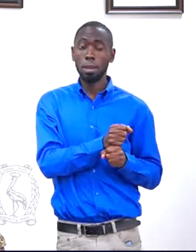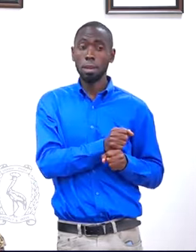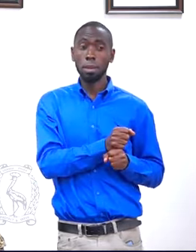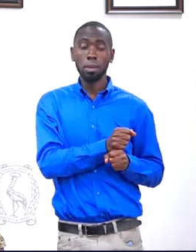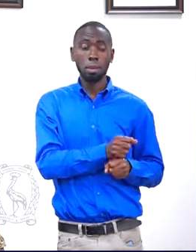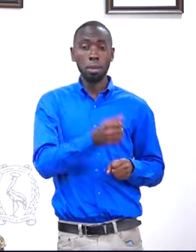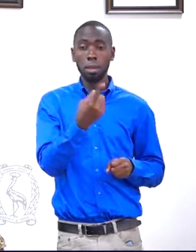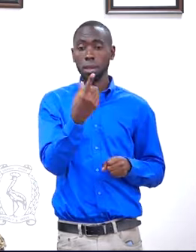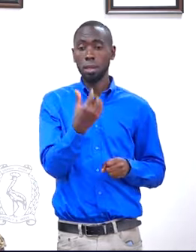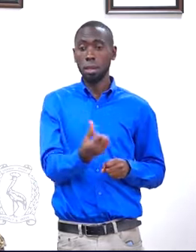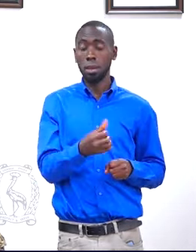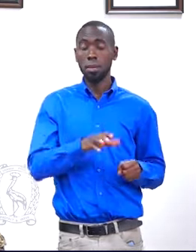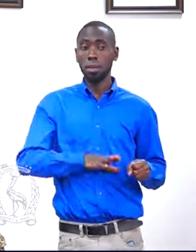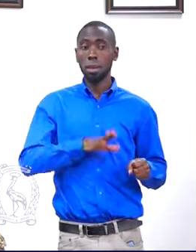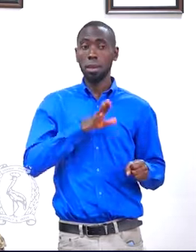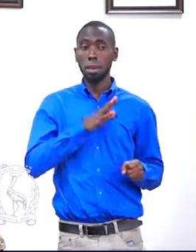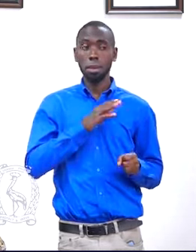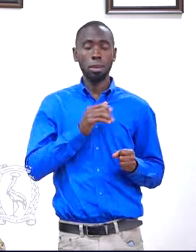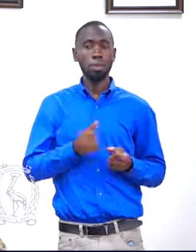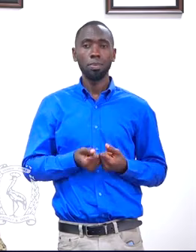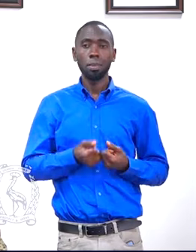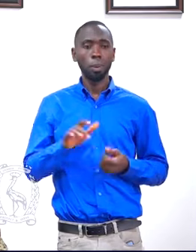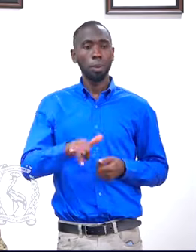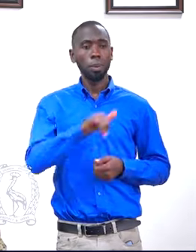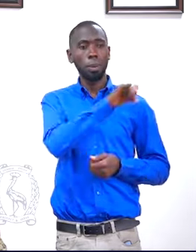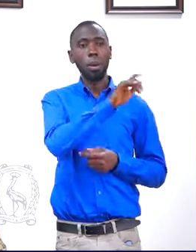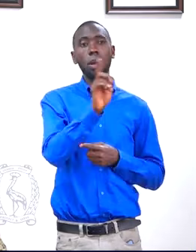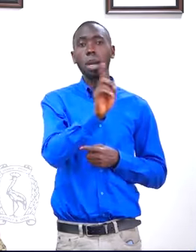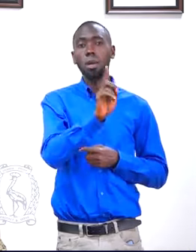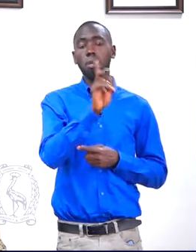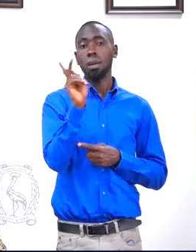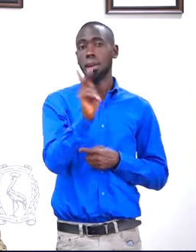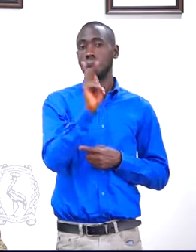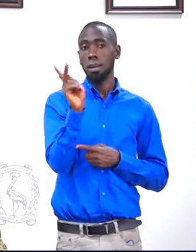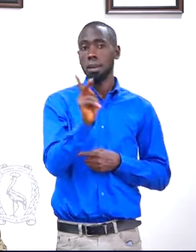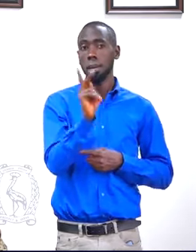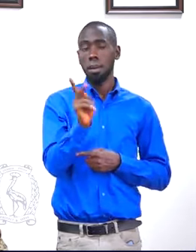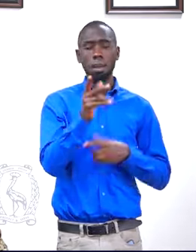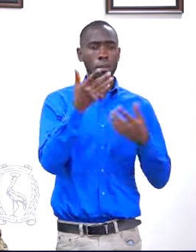Kenya for a conference. And they returned on the 12th of